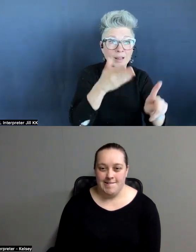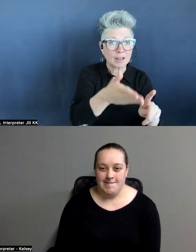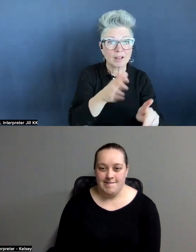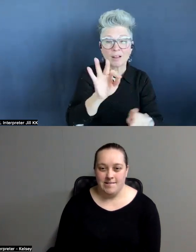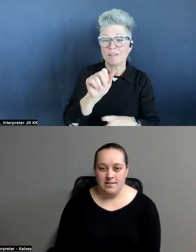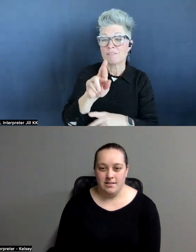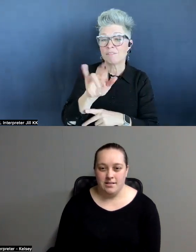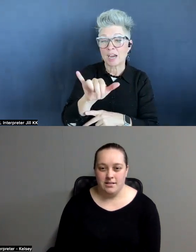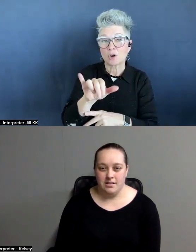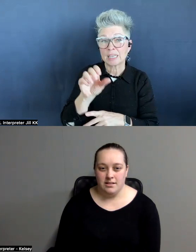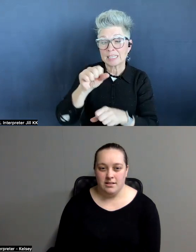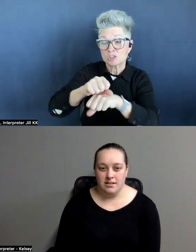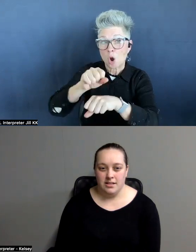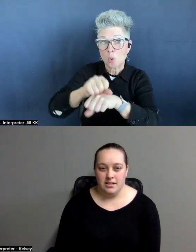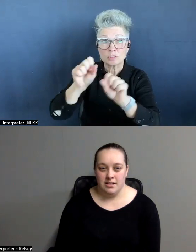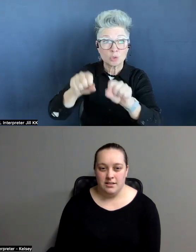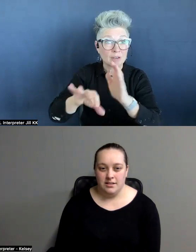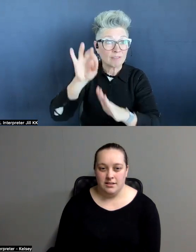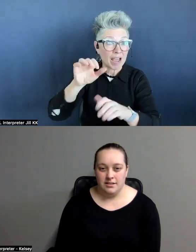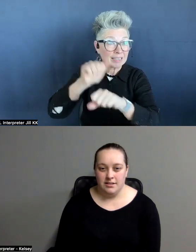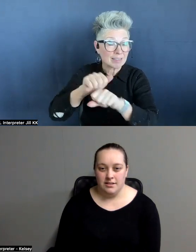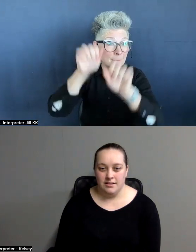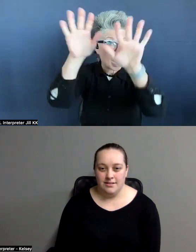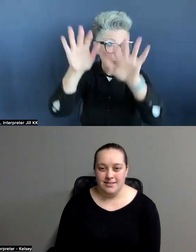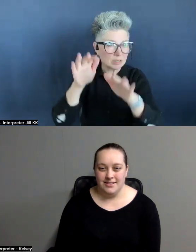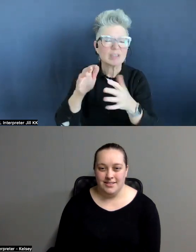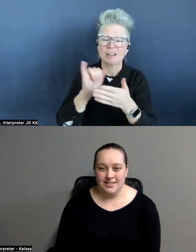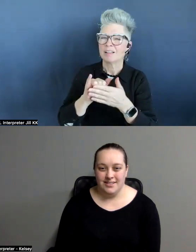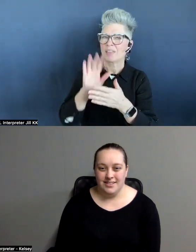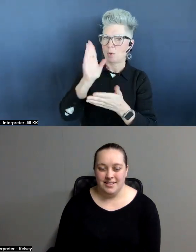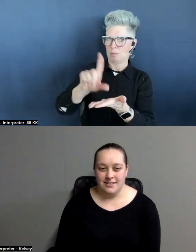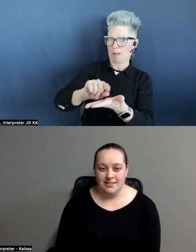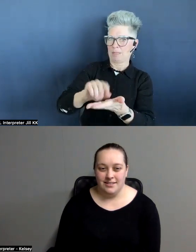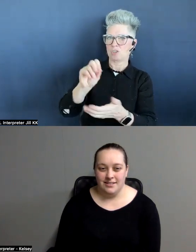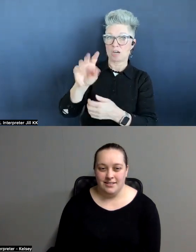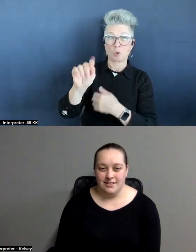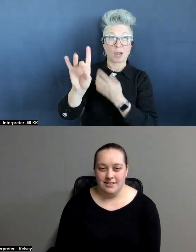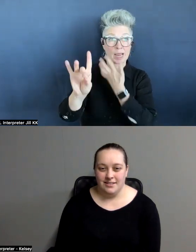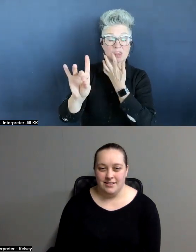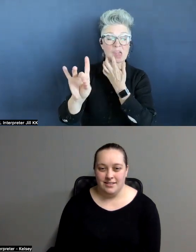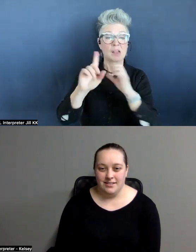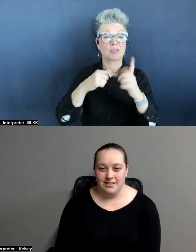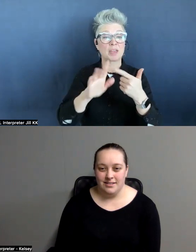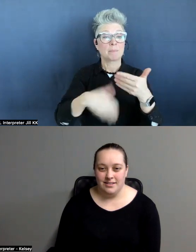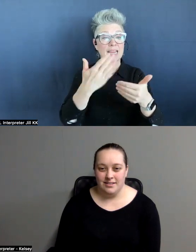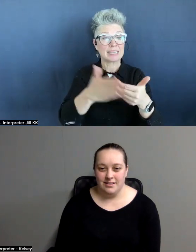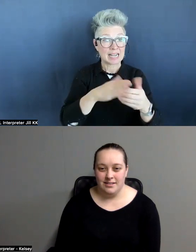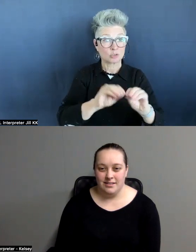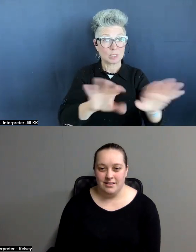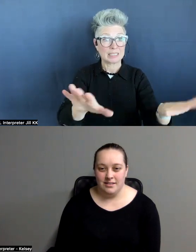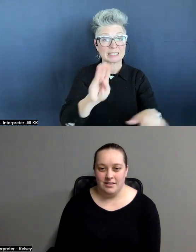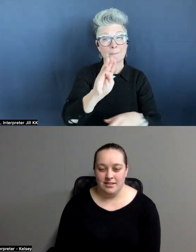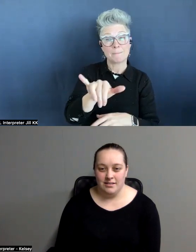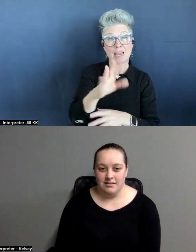you can find in the mountains there. So that's coming out October 8th. And then my next release is May 14th.